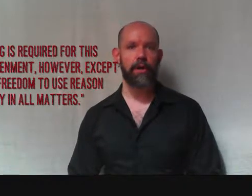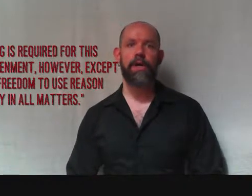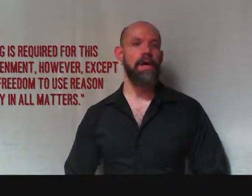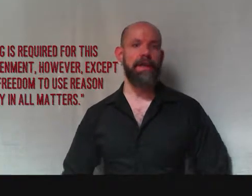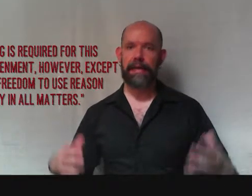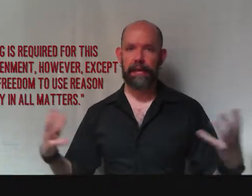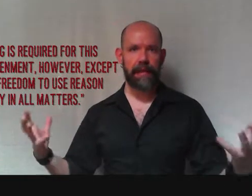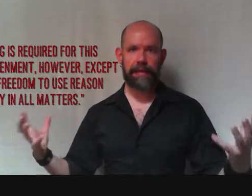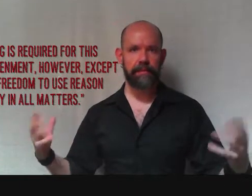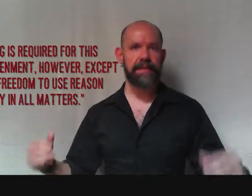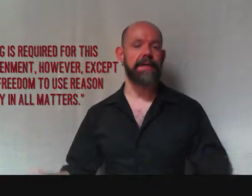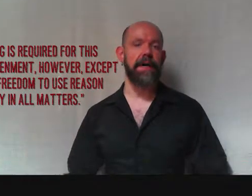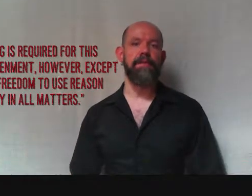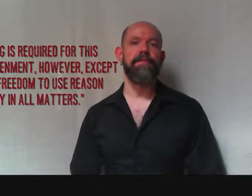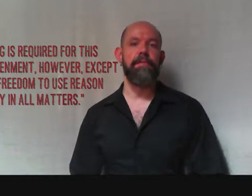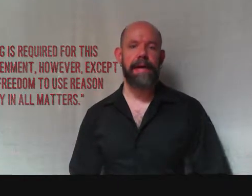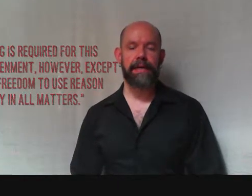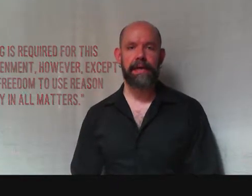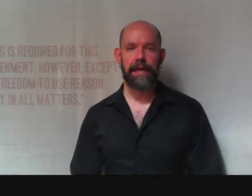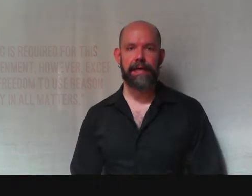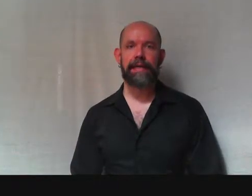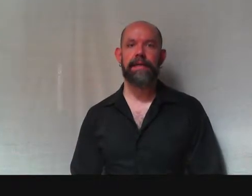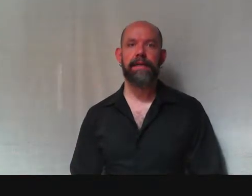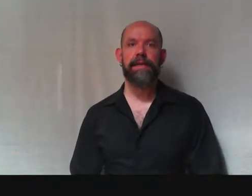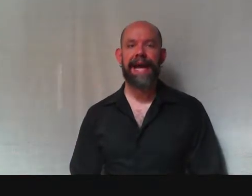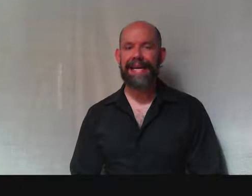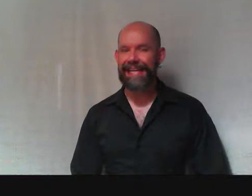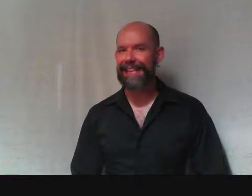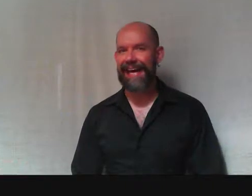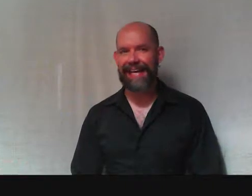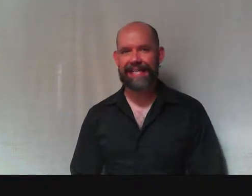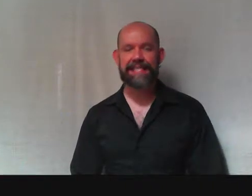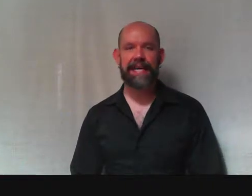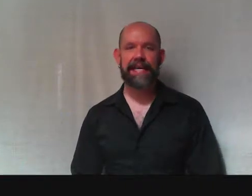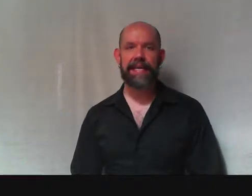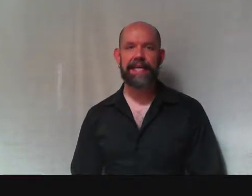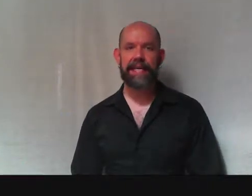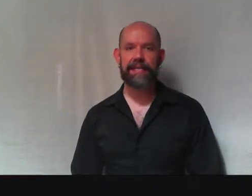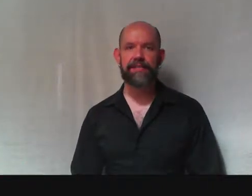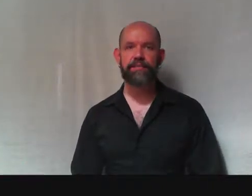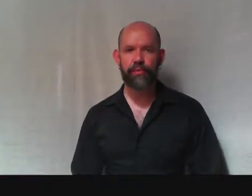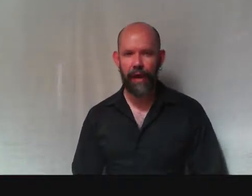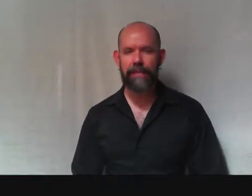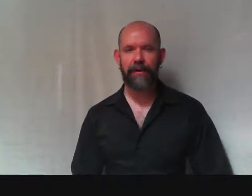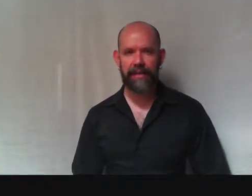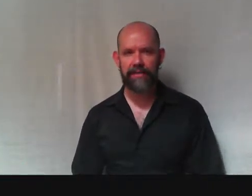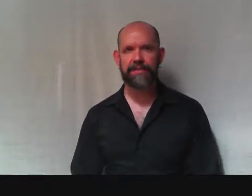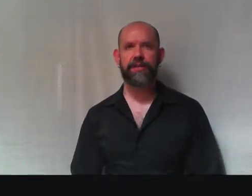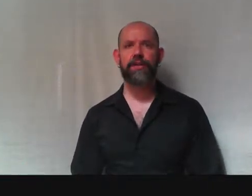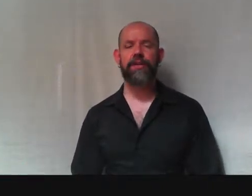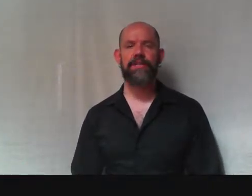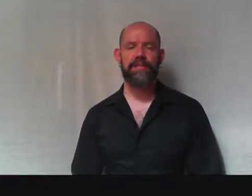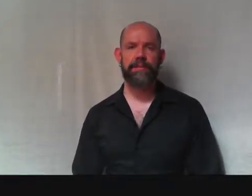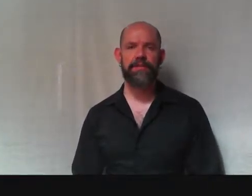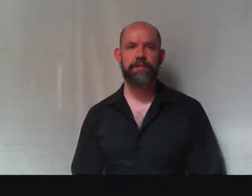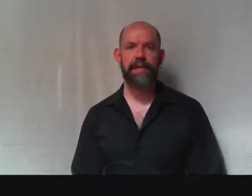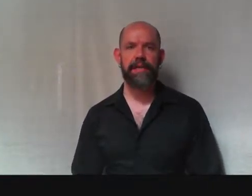the enlightenment of mankind. And in that essay, his primary concern seems to be